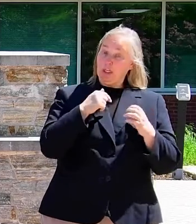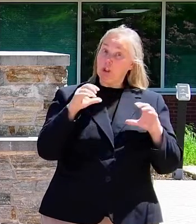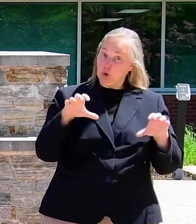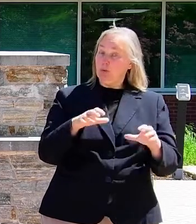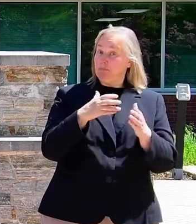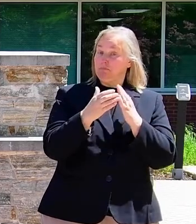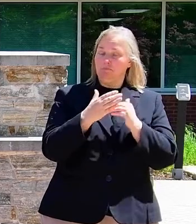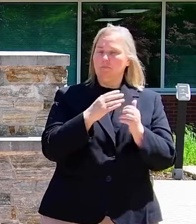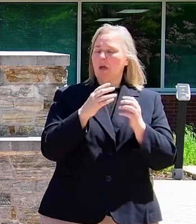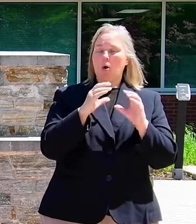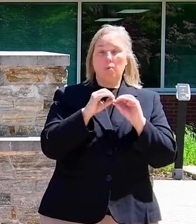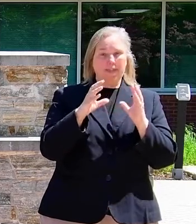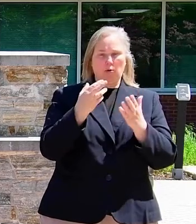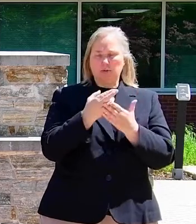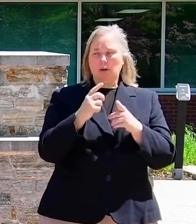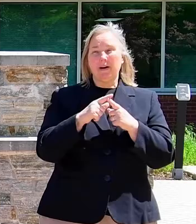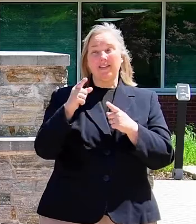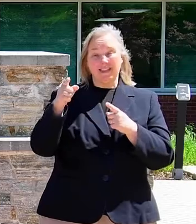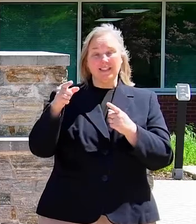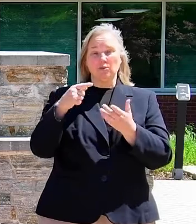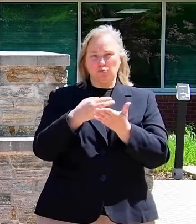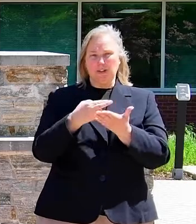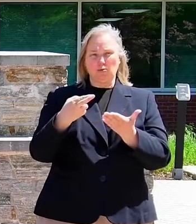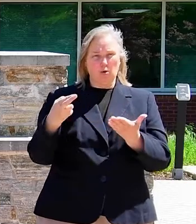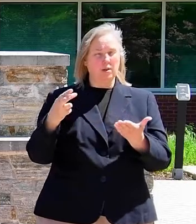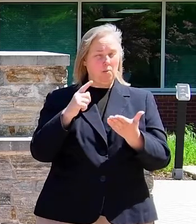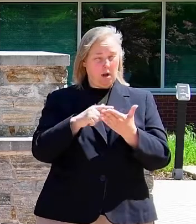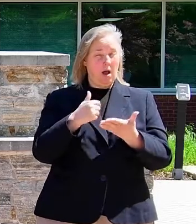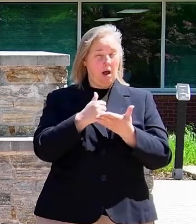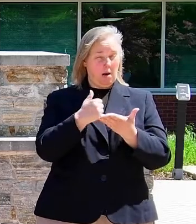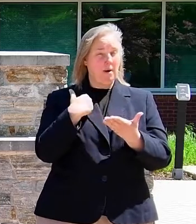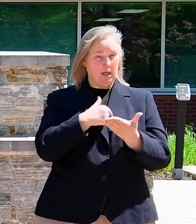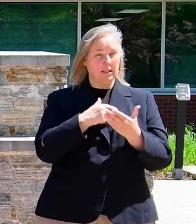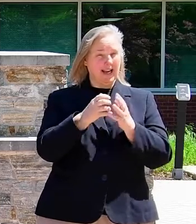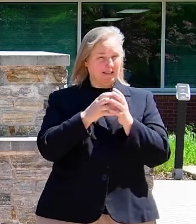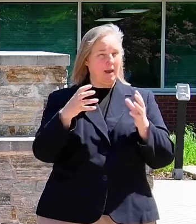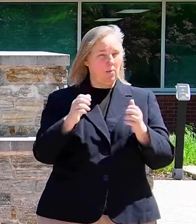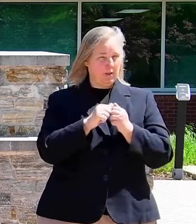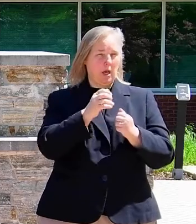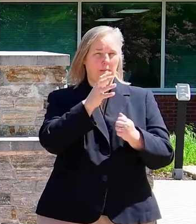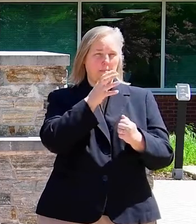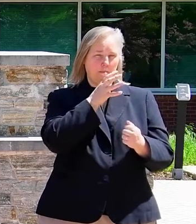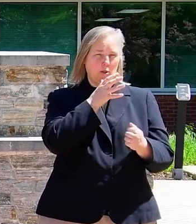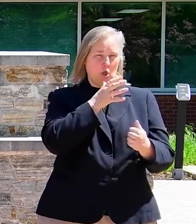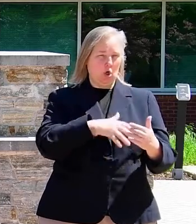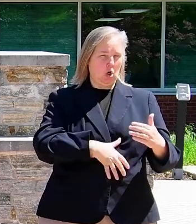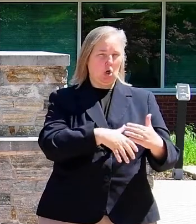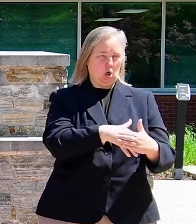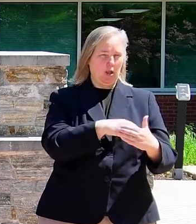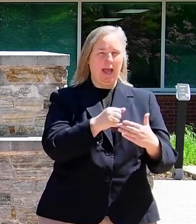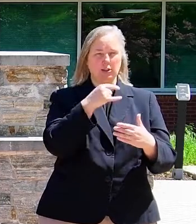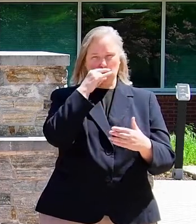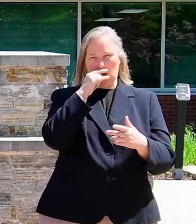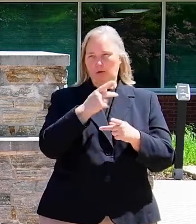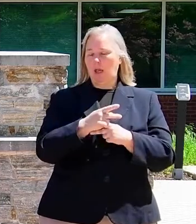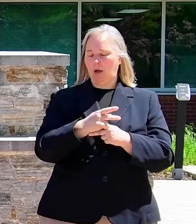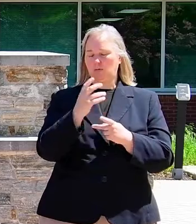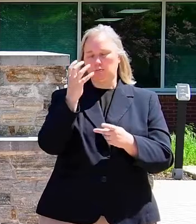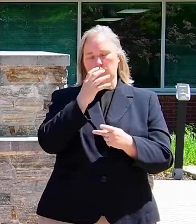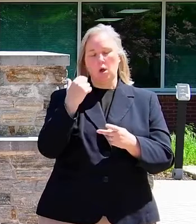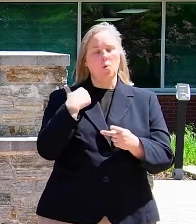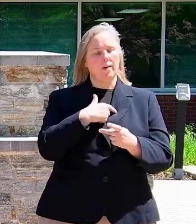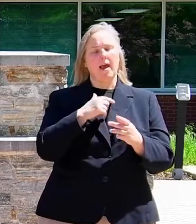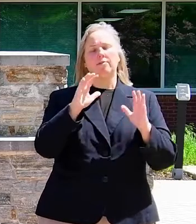These resources are going to enable us to expand with maternal and child care. We have a tremendous